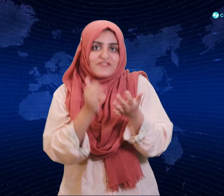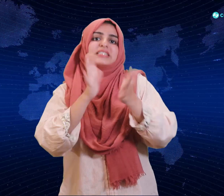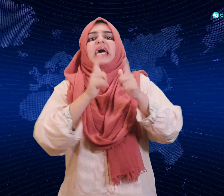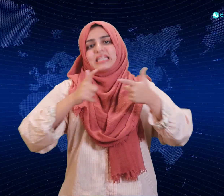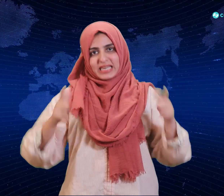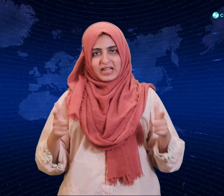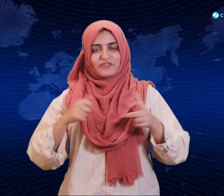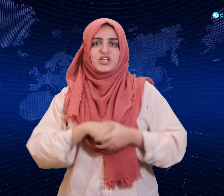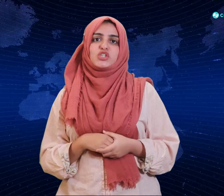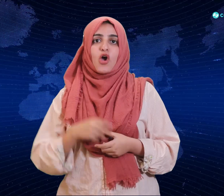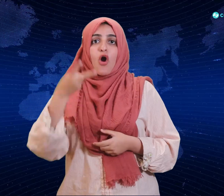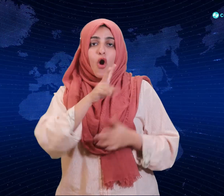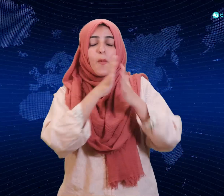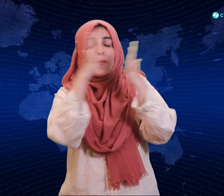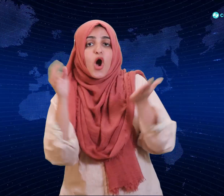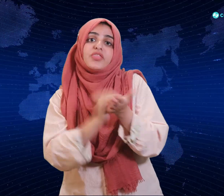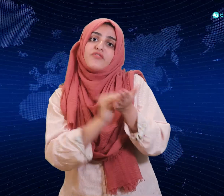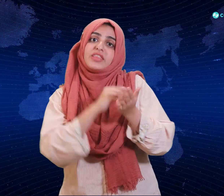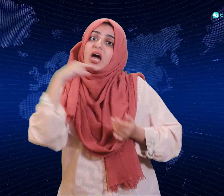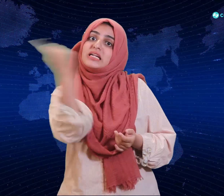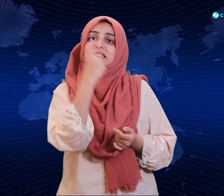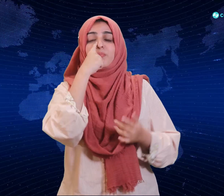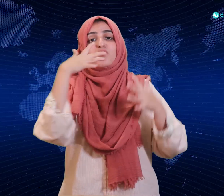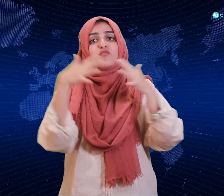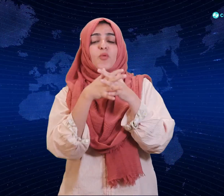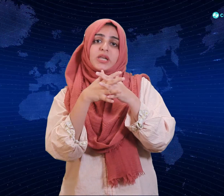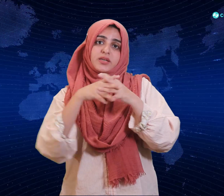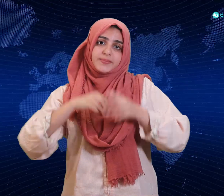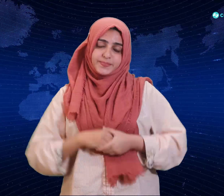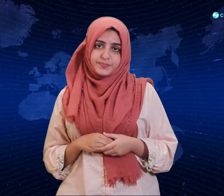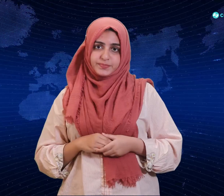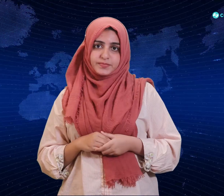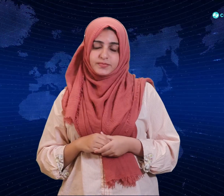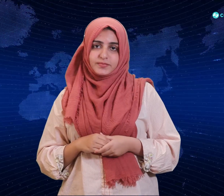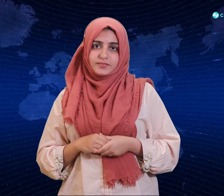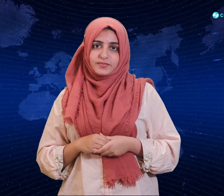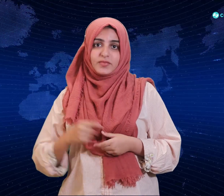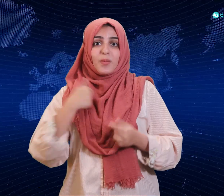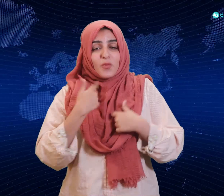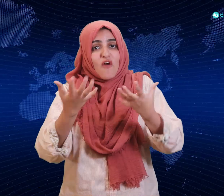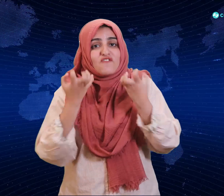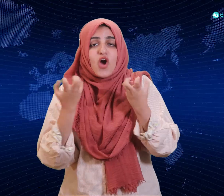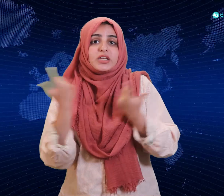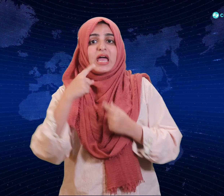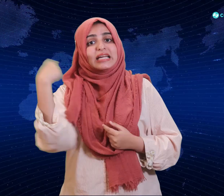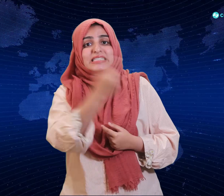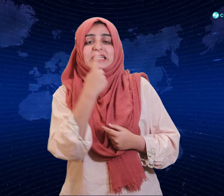and is very useful for all women I would recommend all deaf women